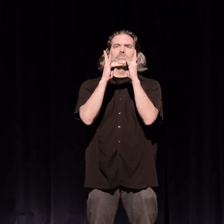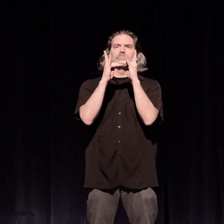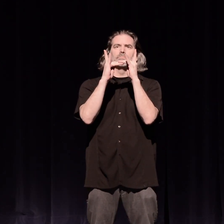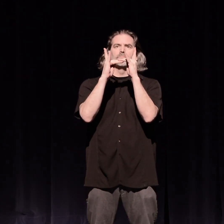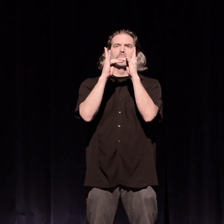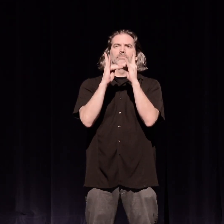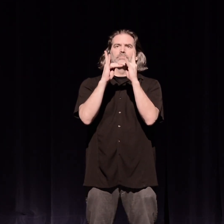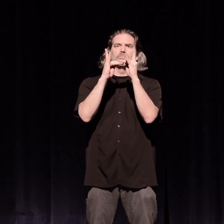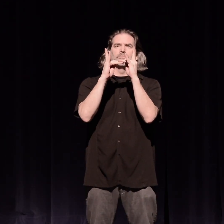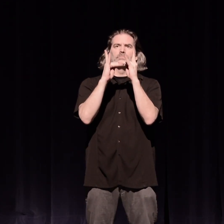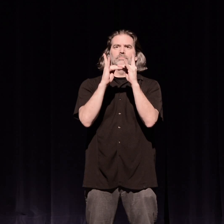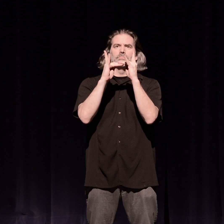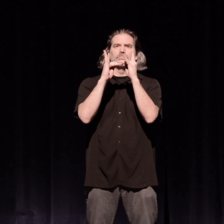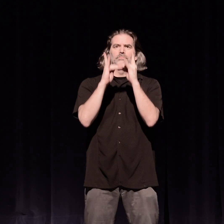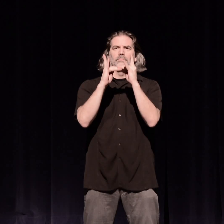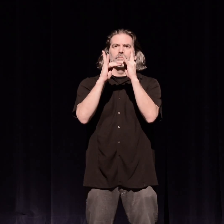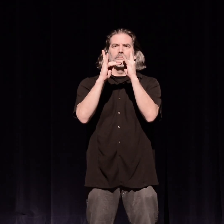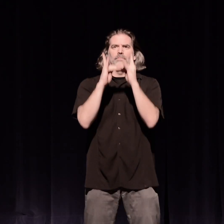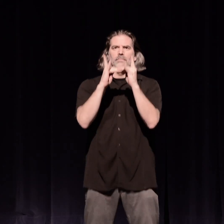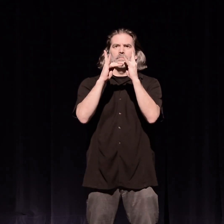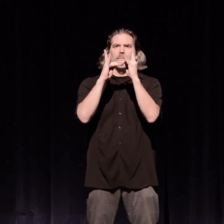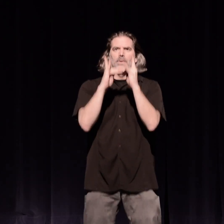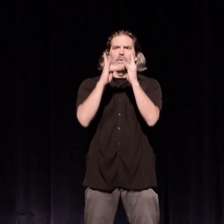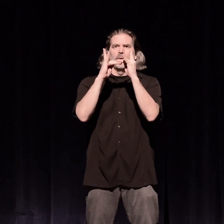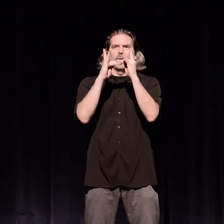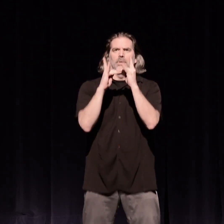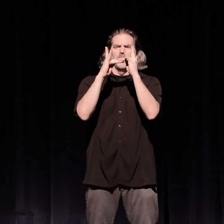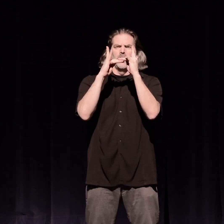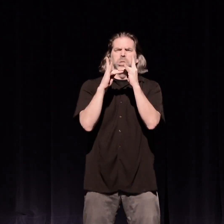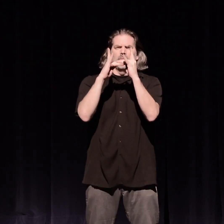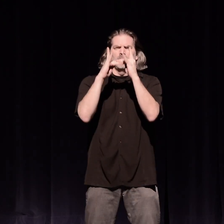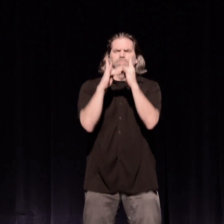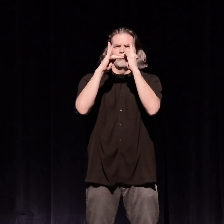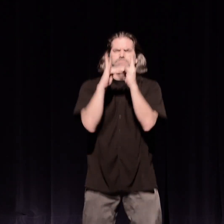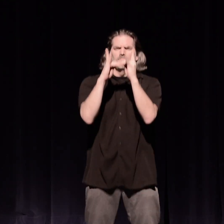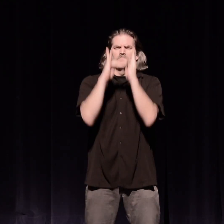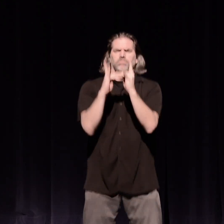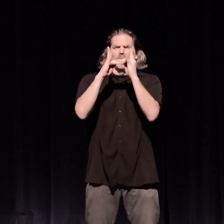The bed, shaking at the sound of thousands of feet.